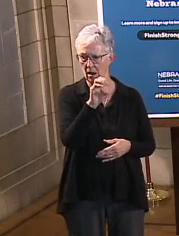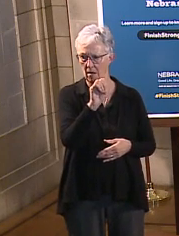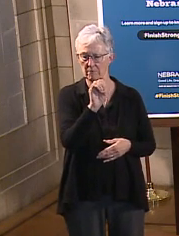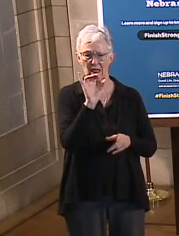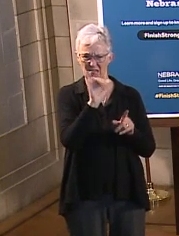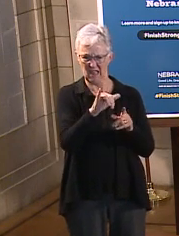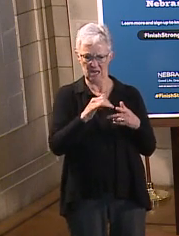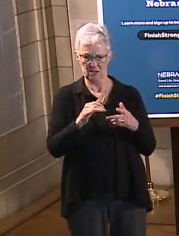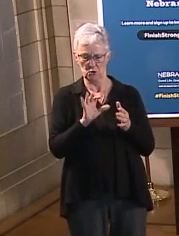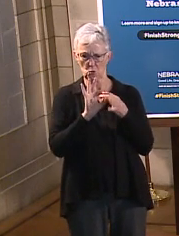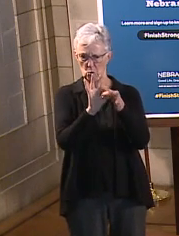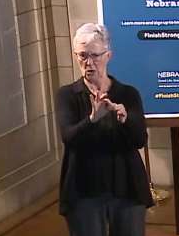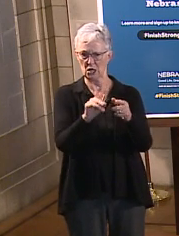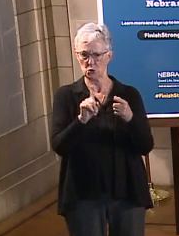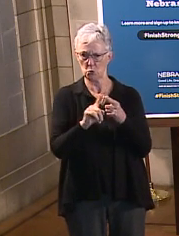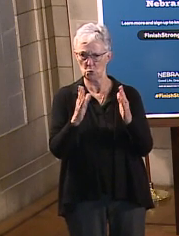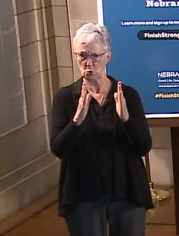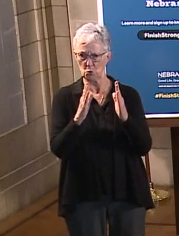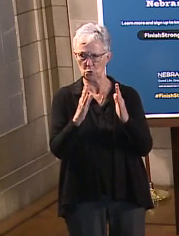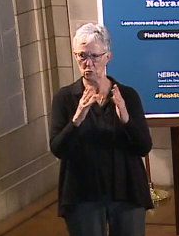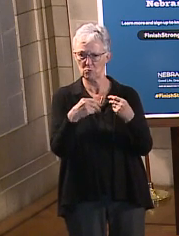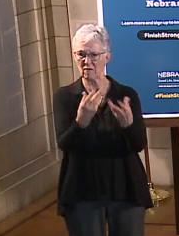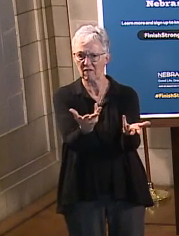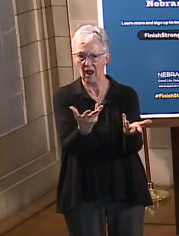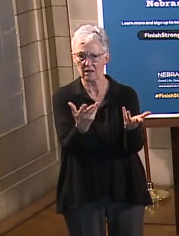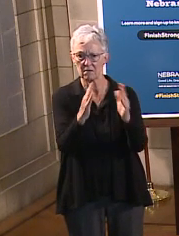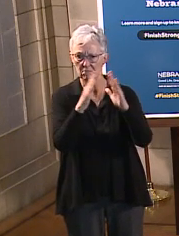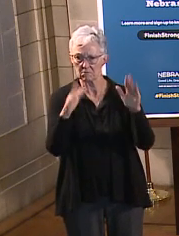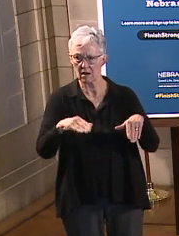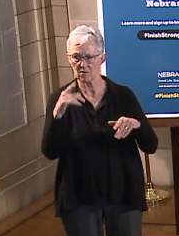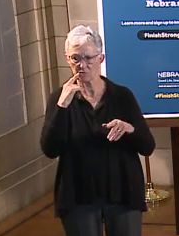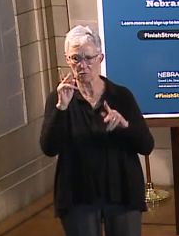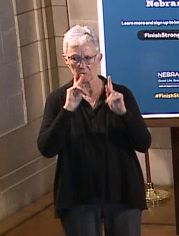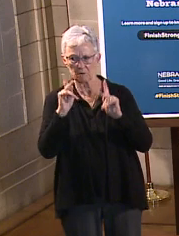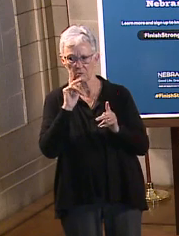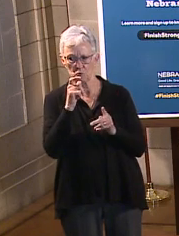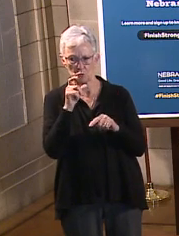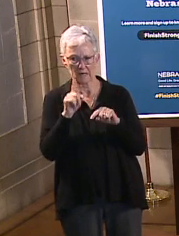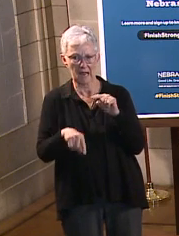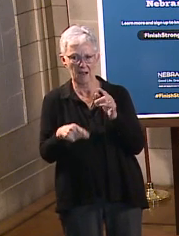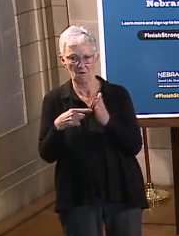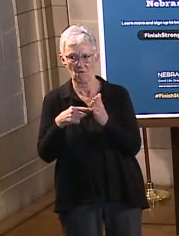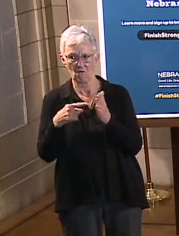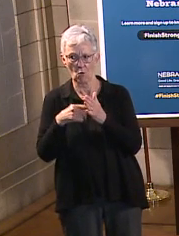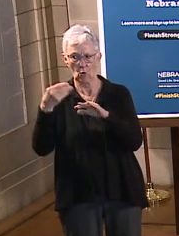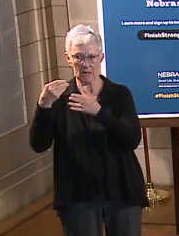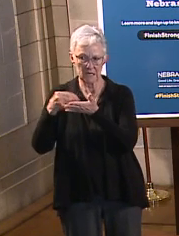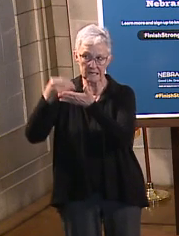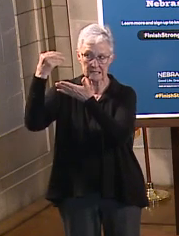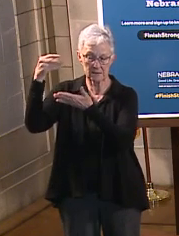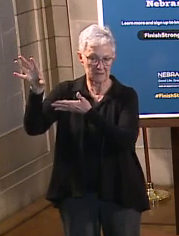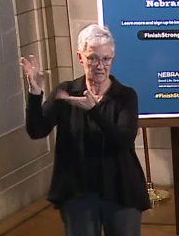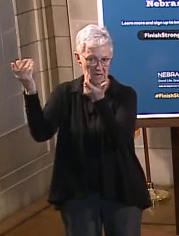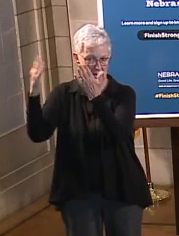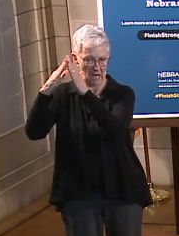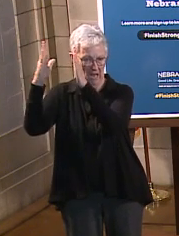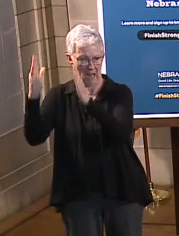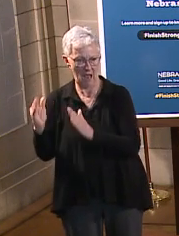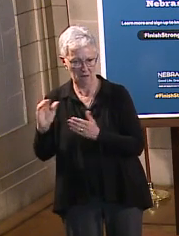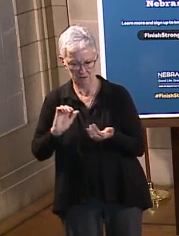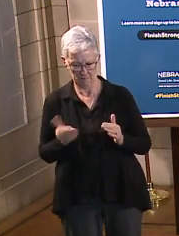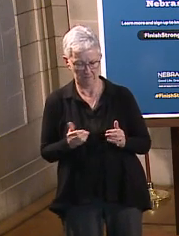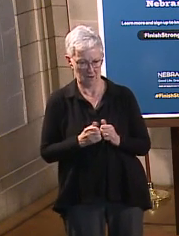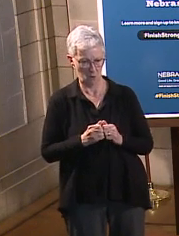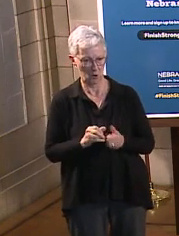distinction to draw with Biden's plan. If you look at Biden's infrastructure plan, only about 5%